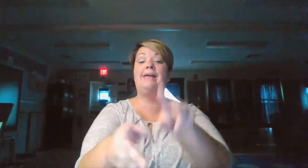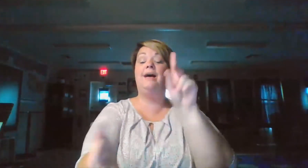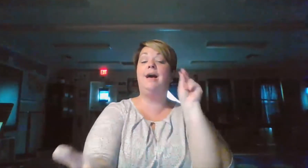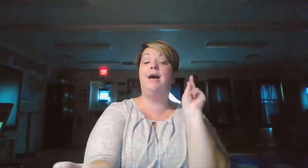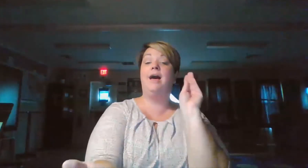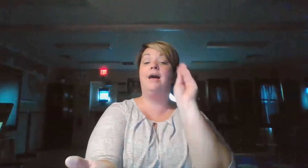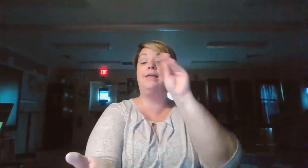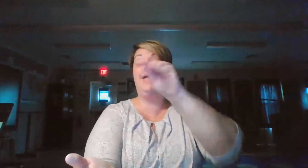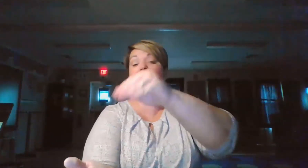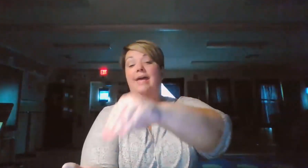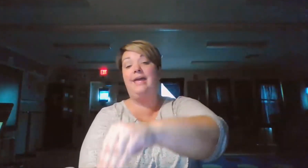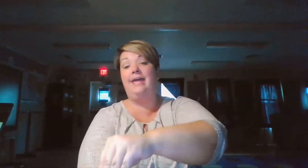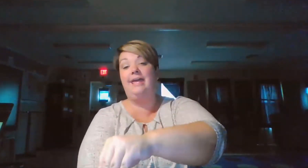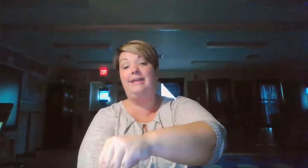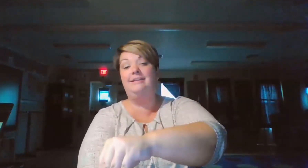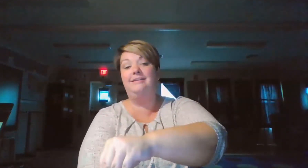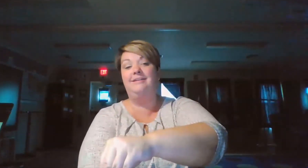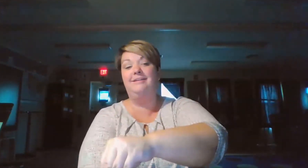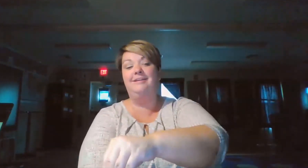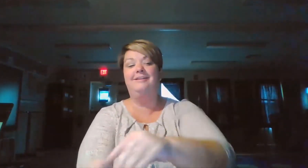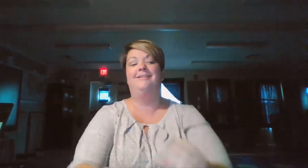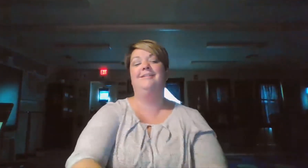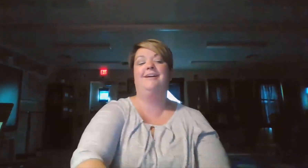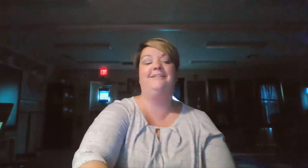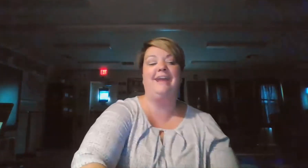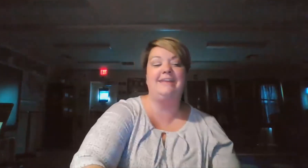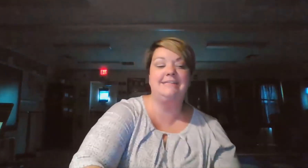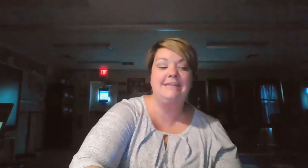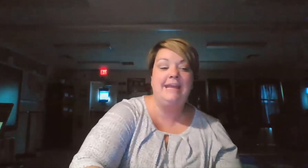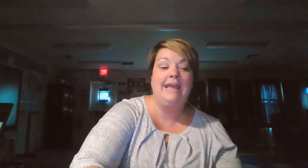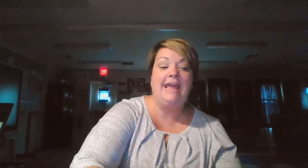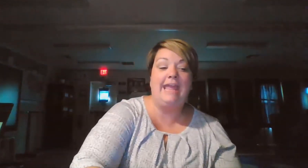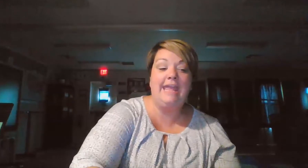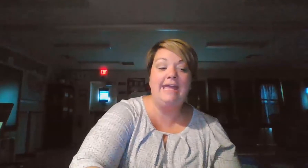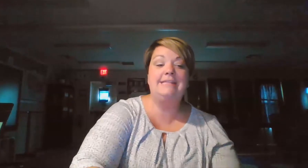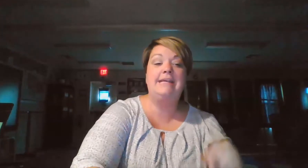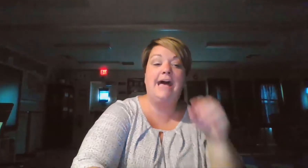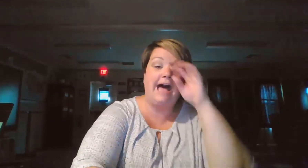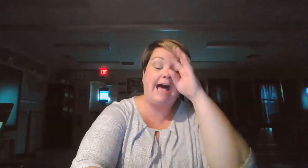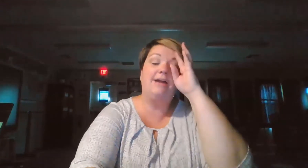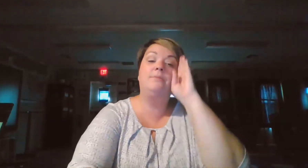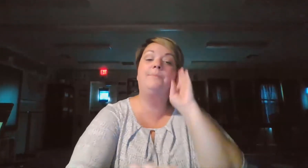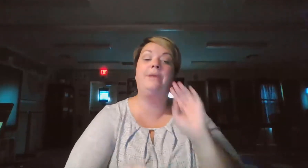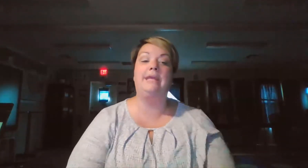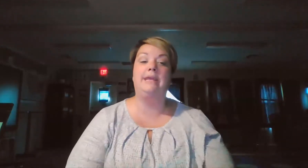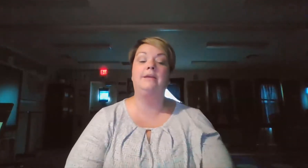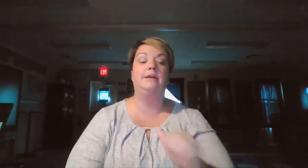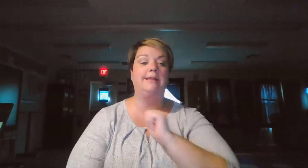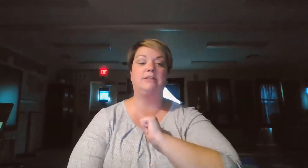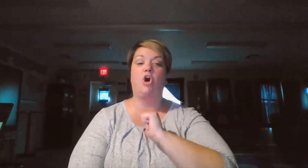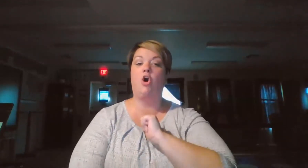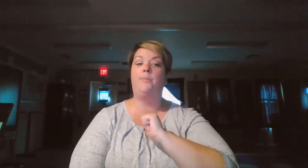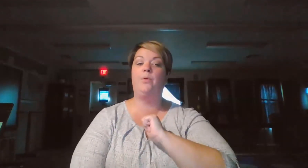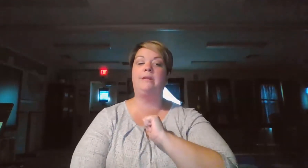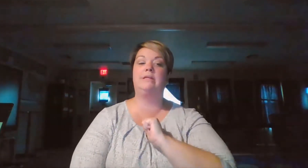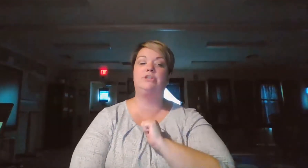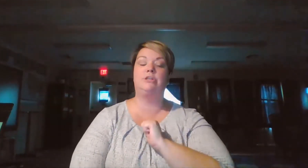again. All right. And I'll be. That's all pointing at you.